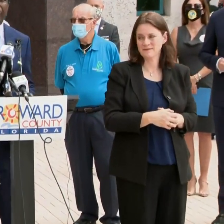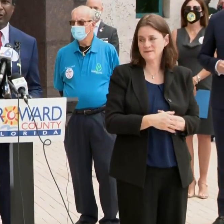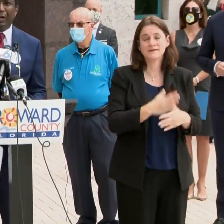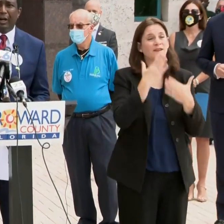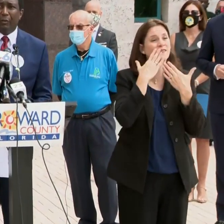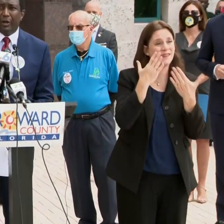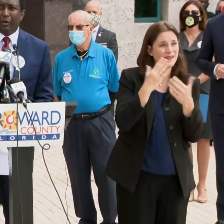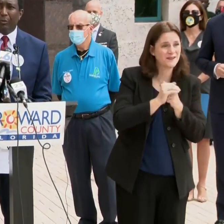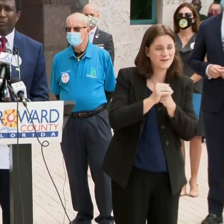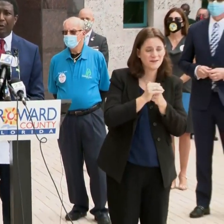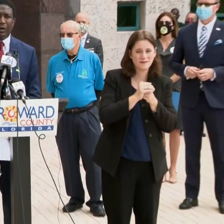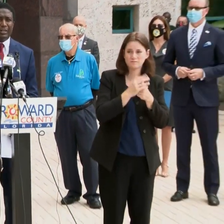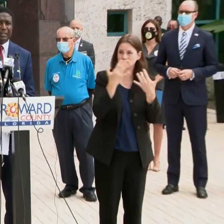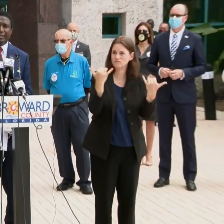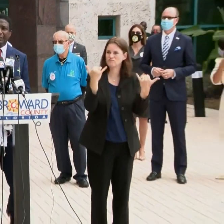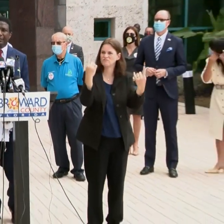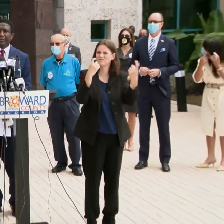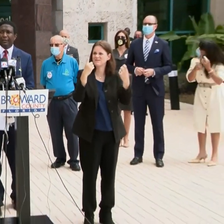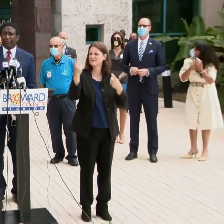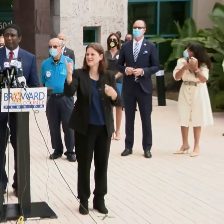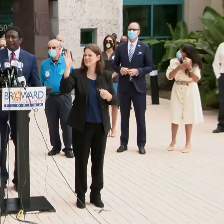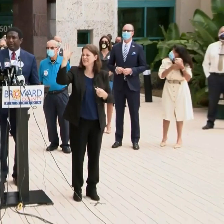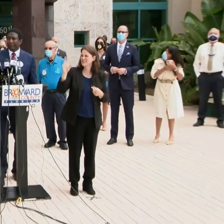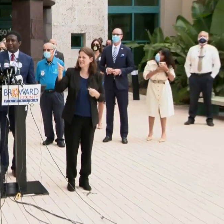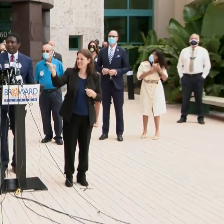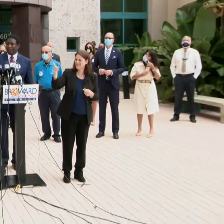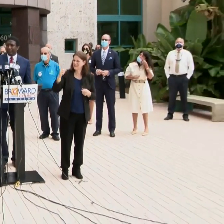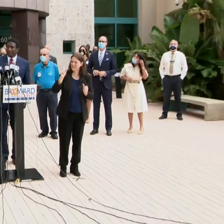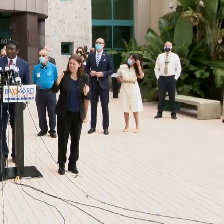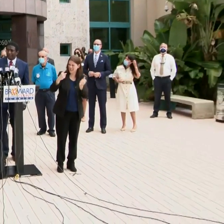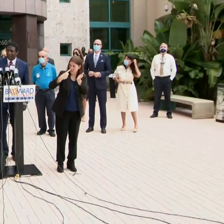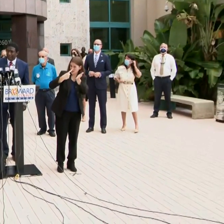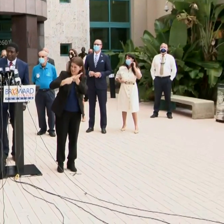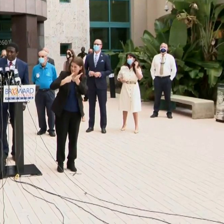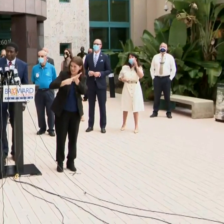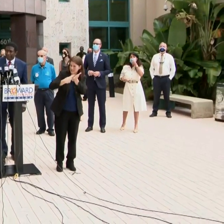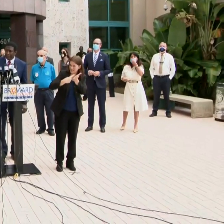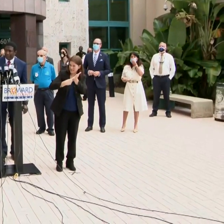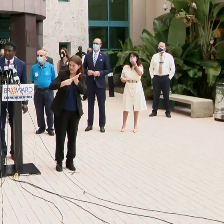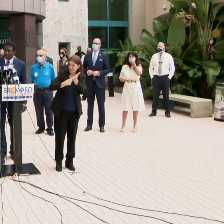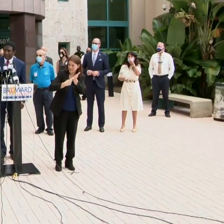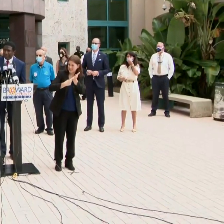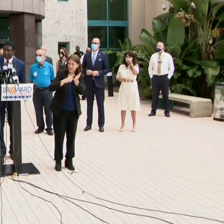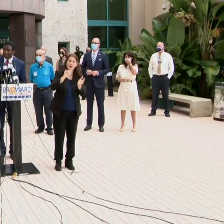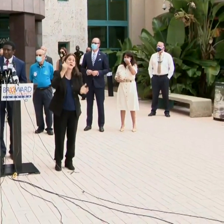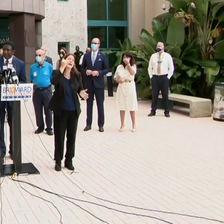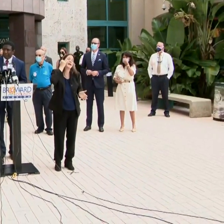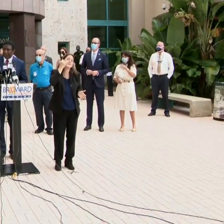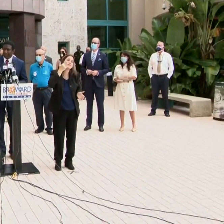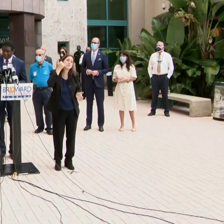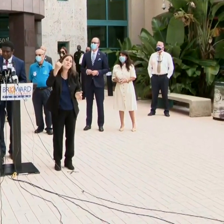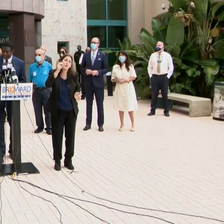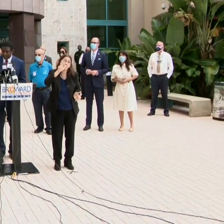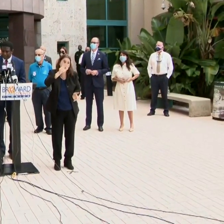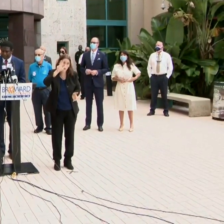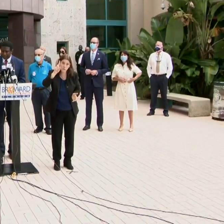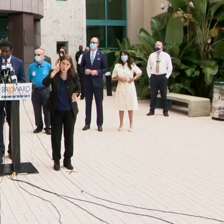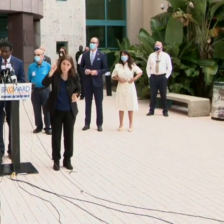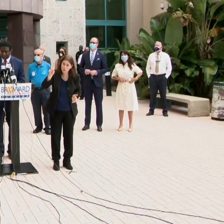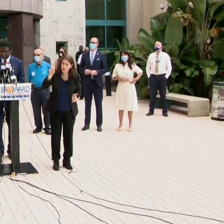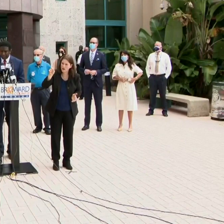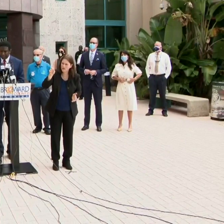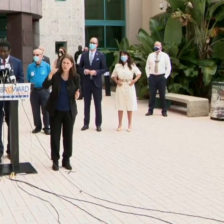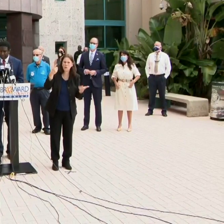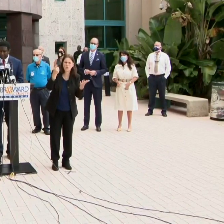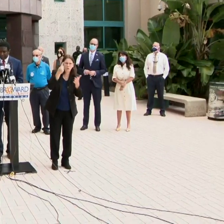Thank you. We are open for questions. Mayor Hummus, can you talk about if someone calls 311, kind of